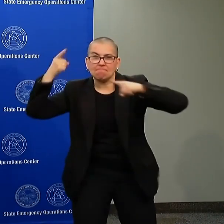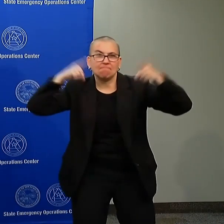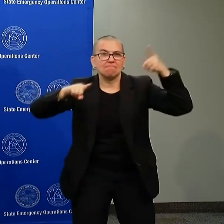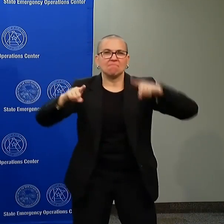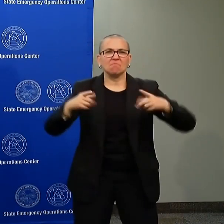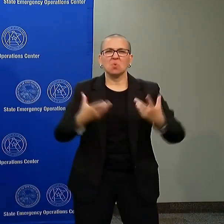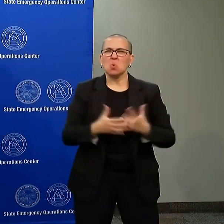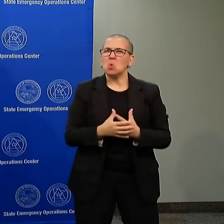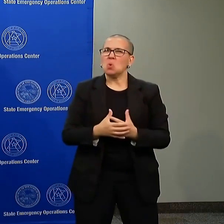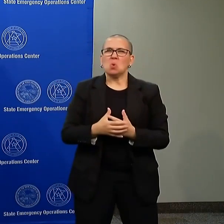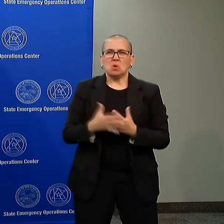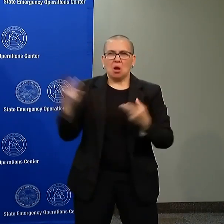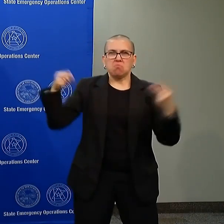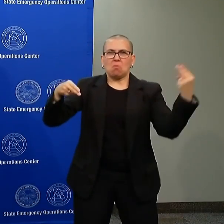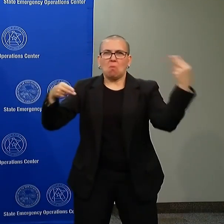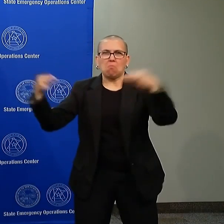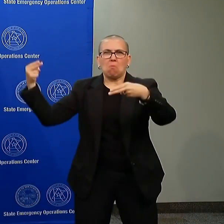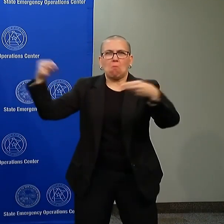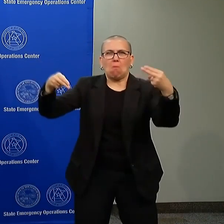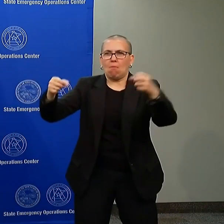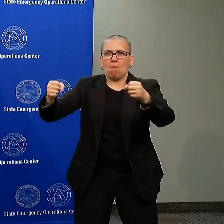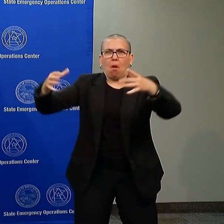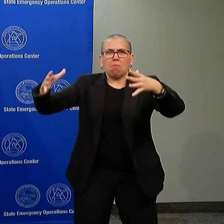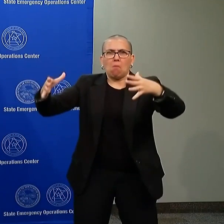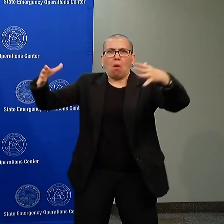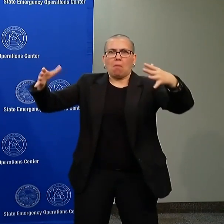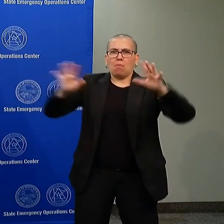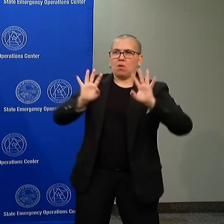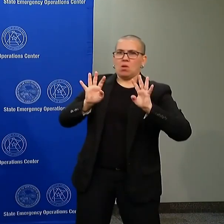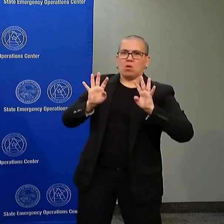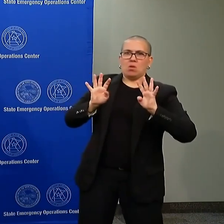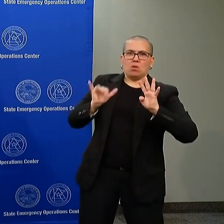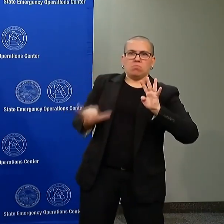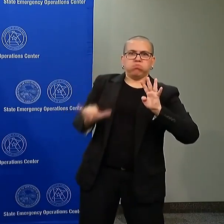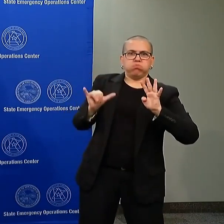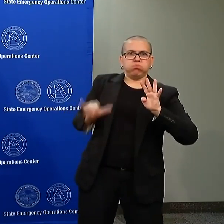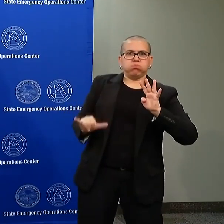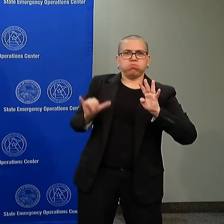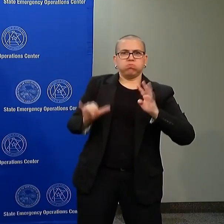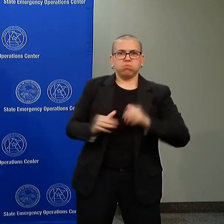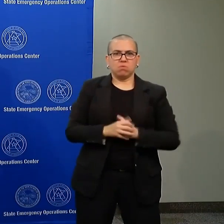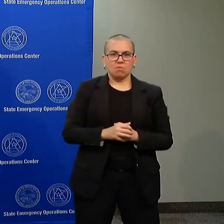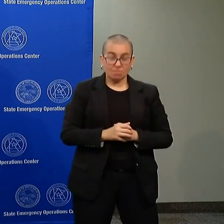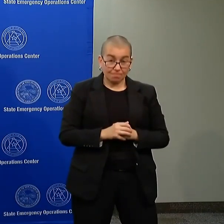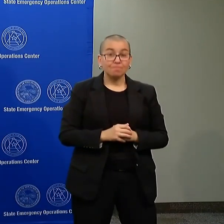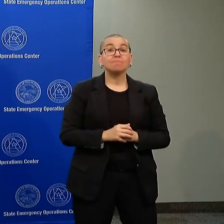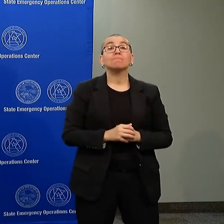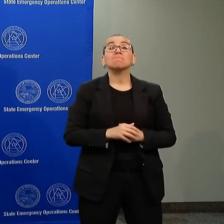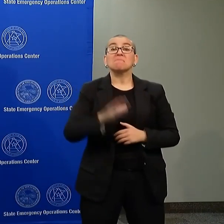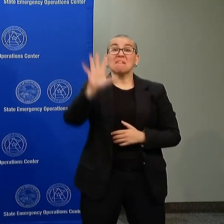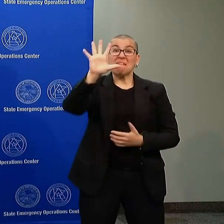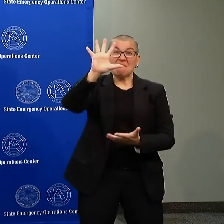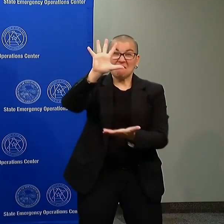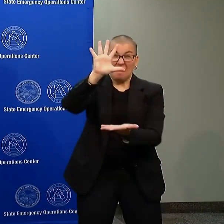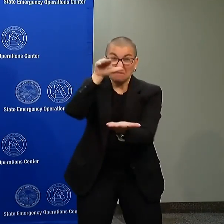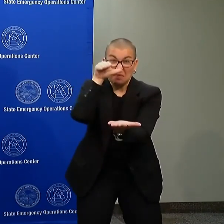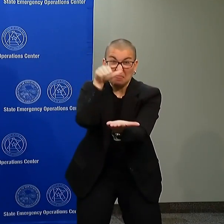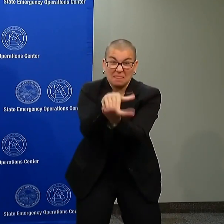take on efforts where literally there are 5,000 of them surrounding a building,